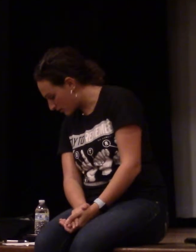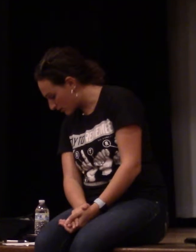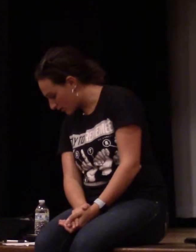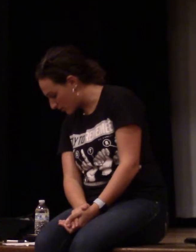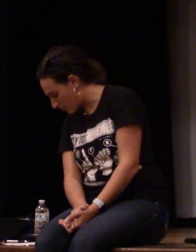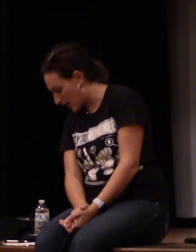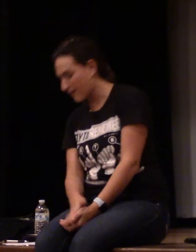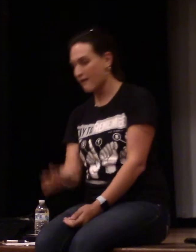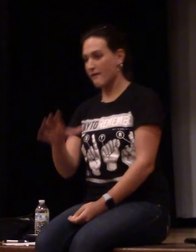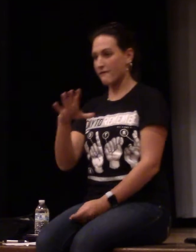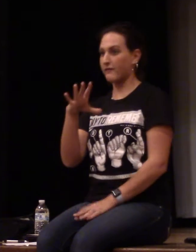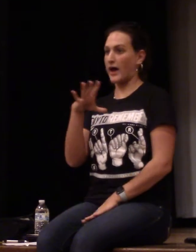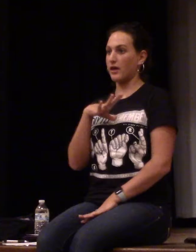Good. Bad. Fine.